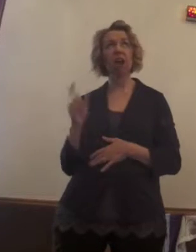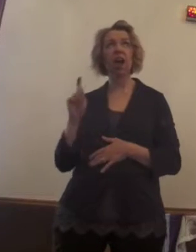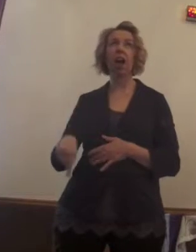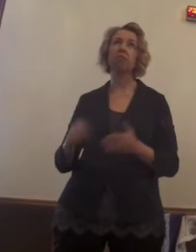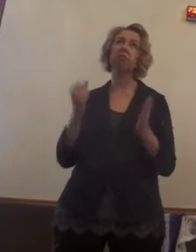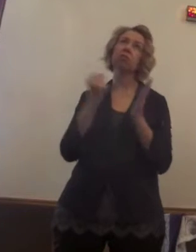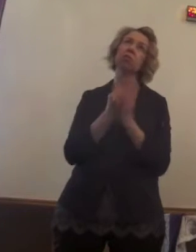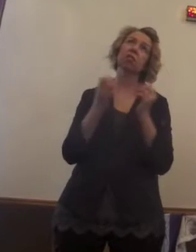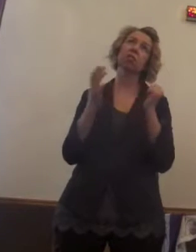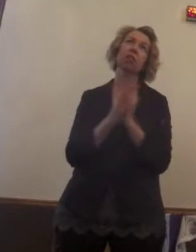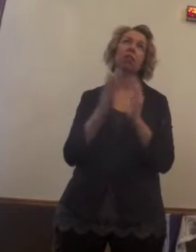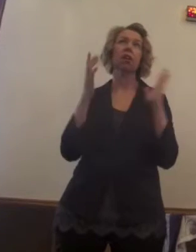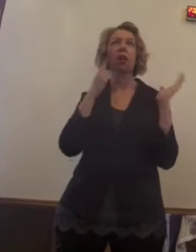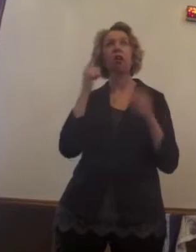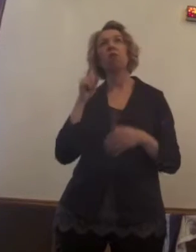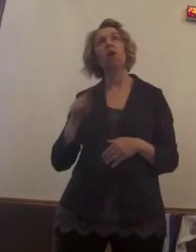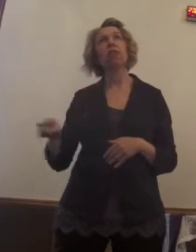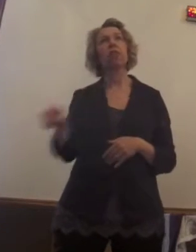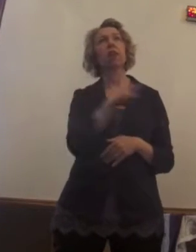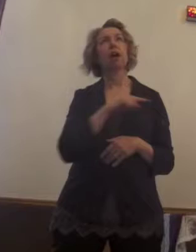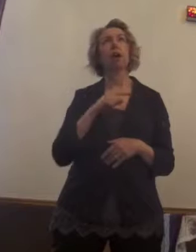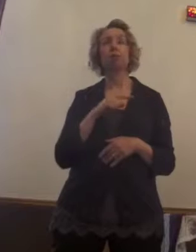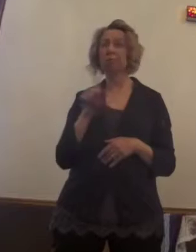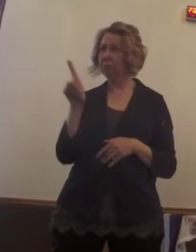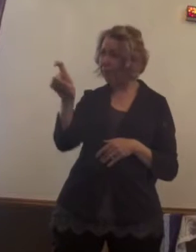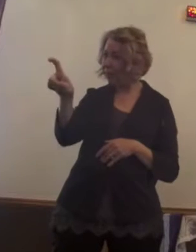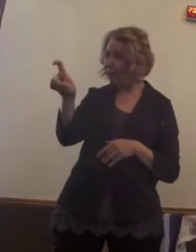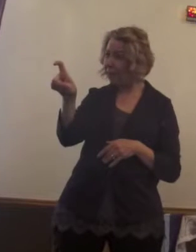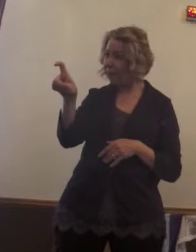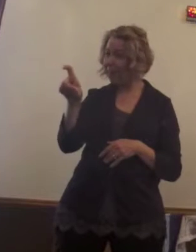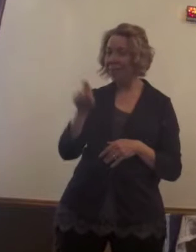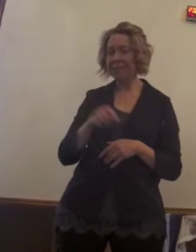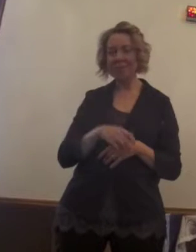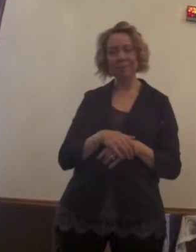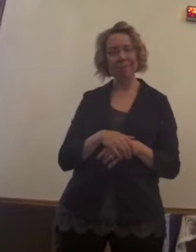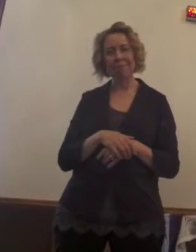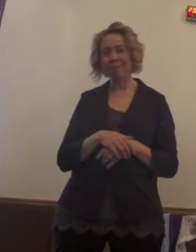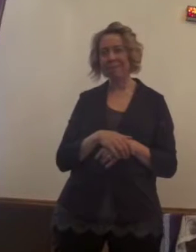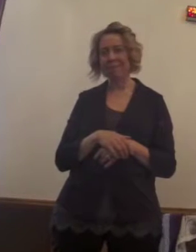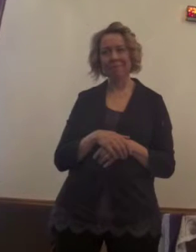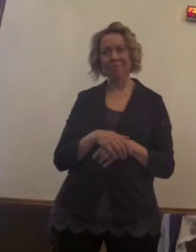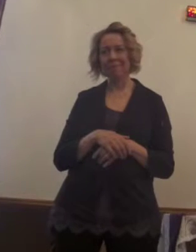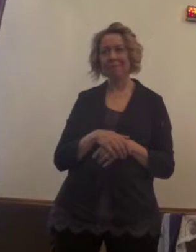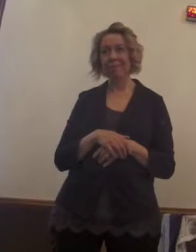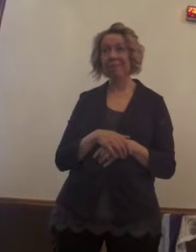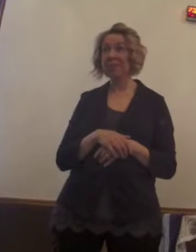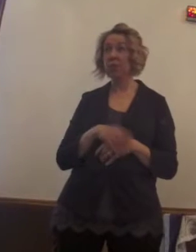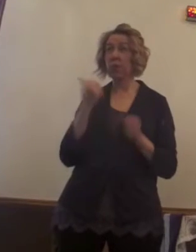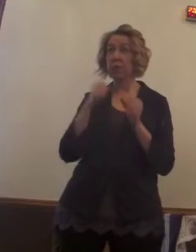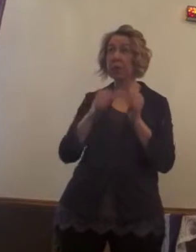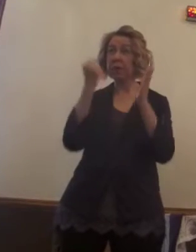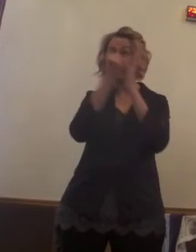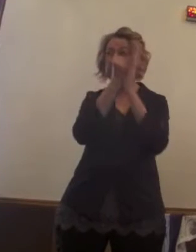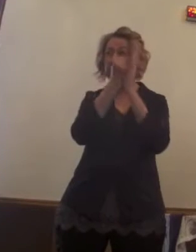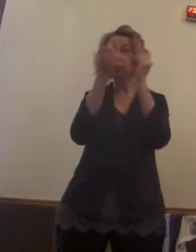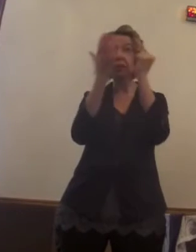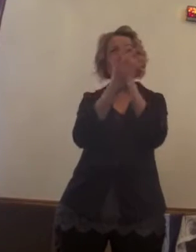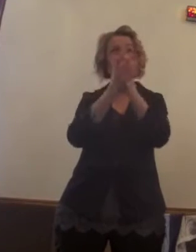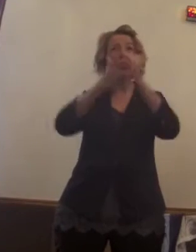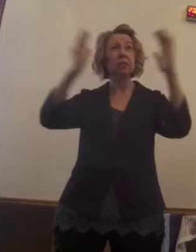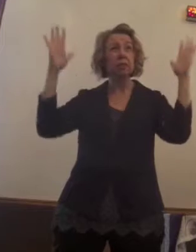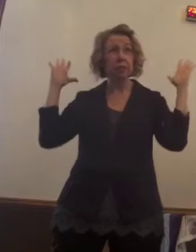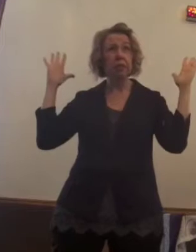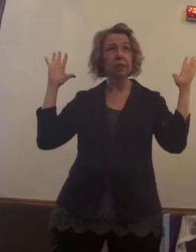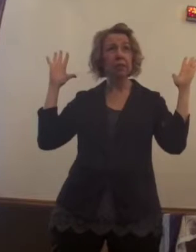from Palm Sunday all the way through to Good Friday when he was placed on the cross, was there that regret of being